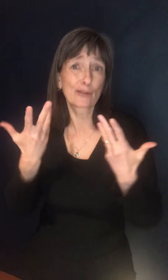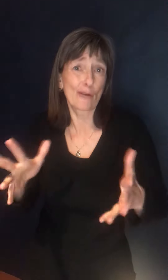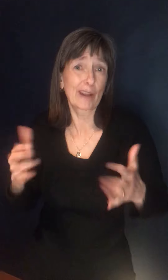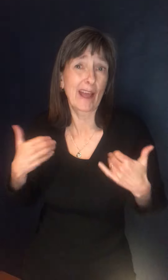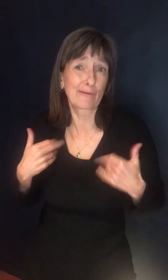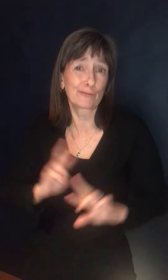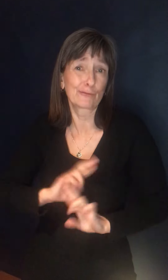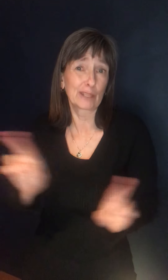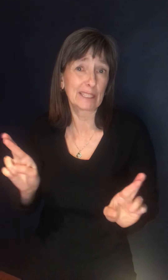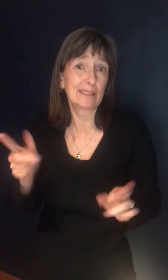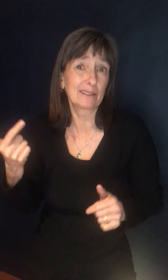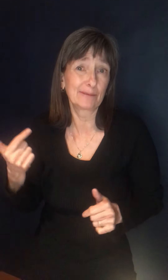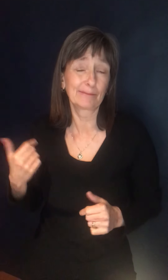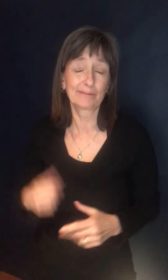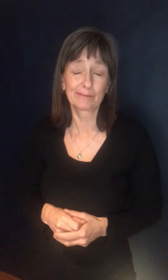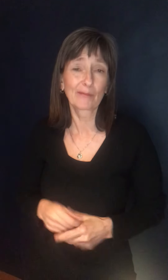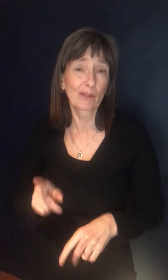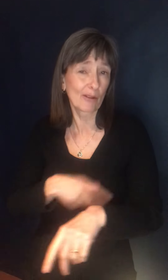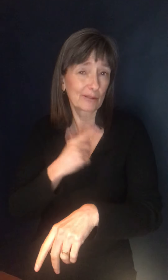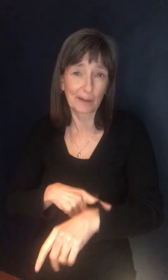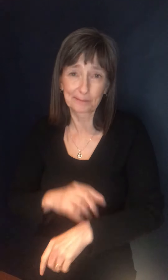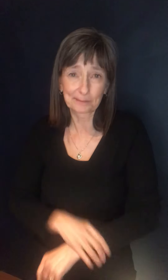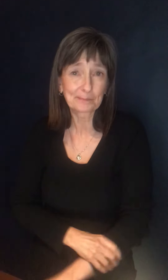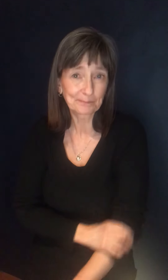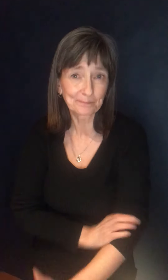process that's been in place for a long time of how to share that information.